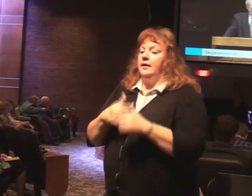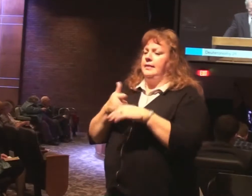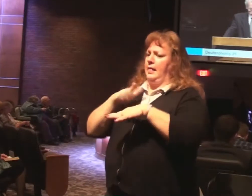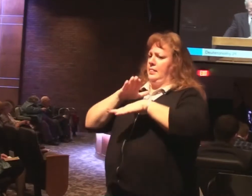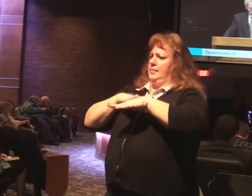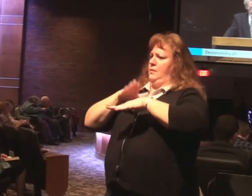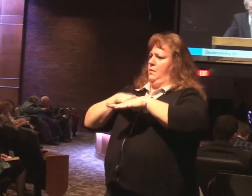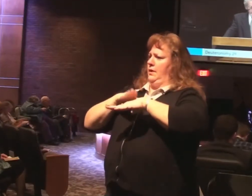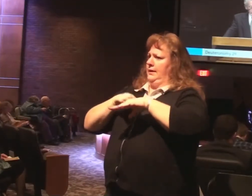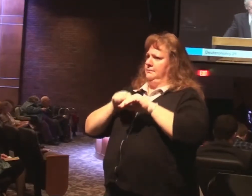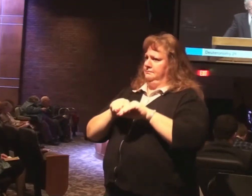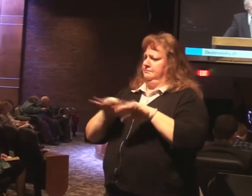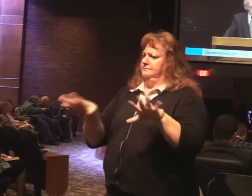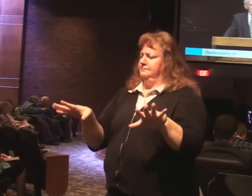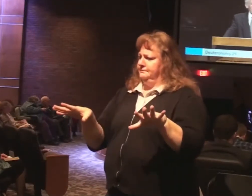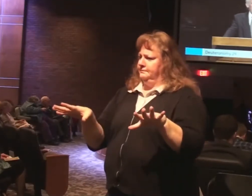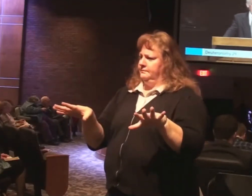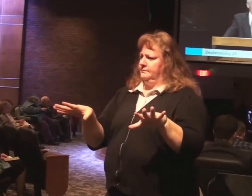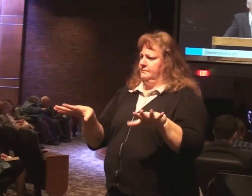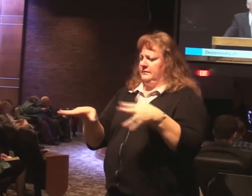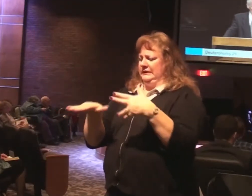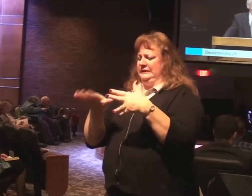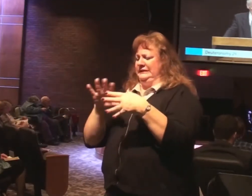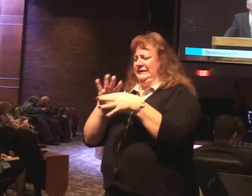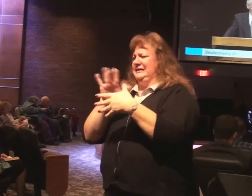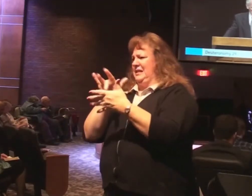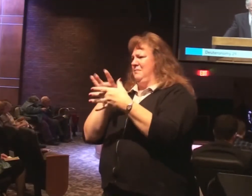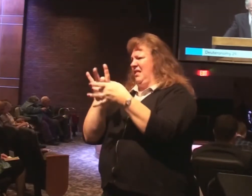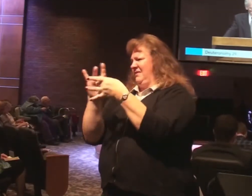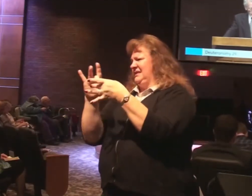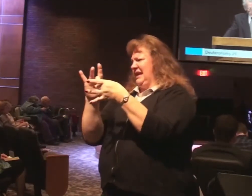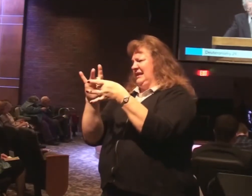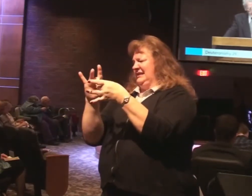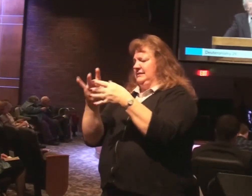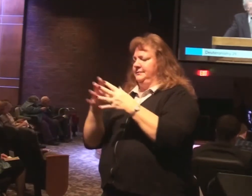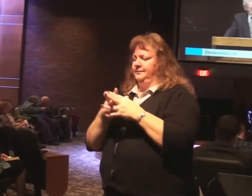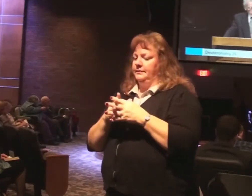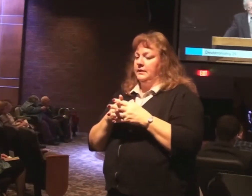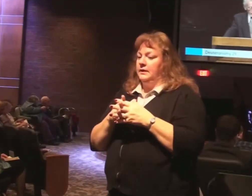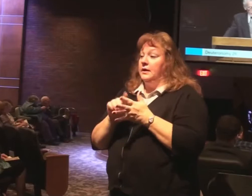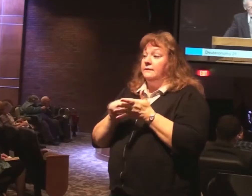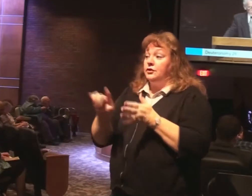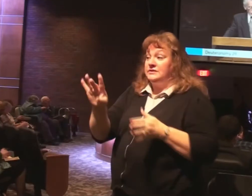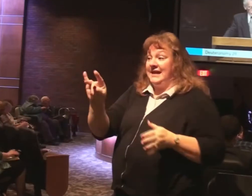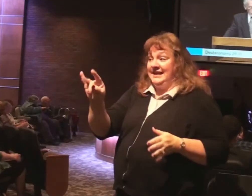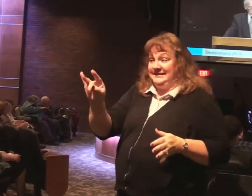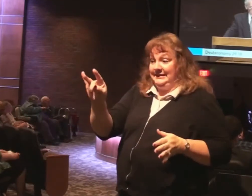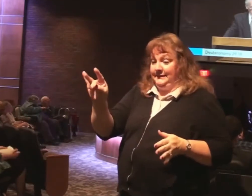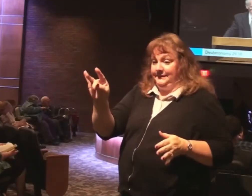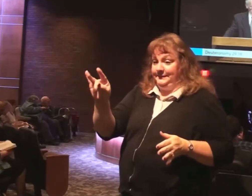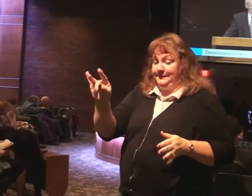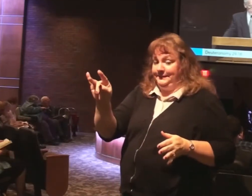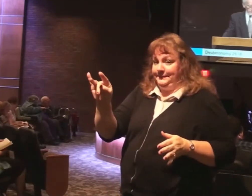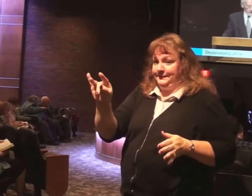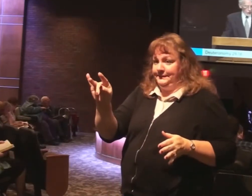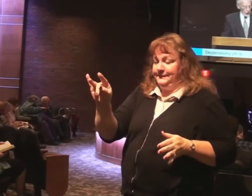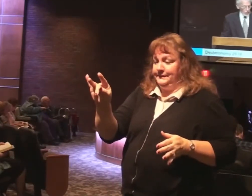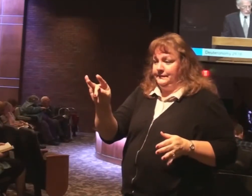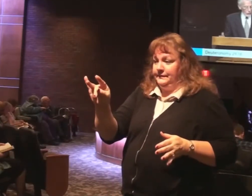is given. And we'll just break into the sentence for time. Verse 18 of Deuteronomy 29. So